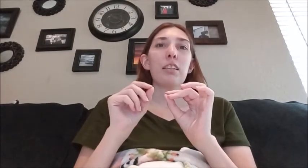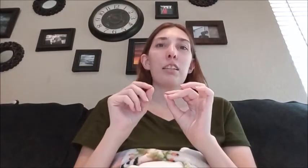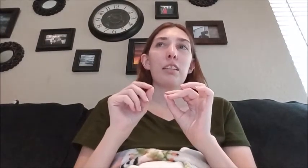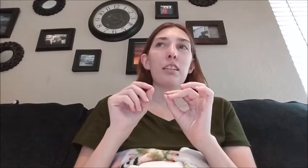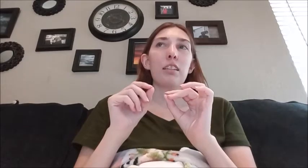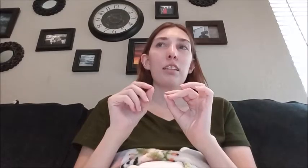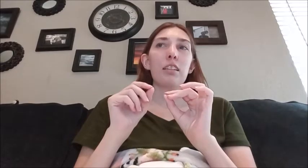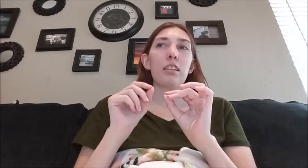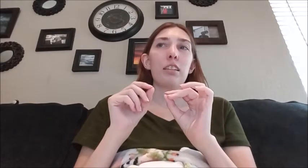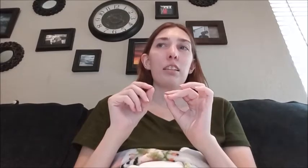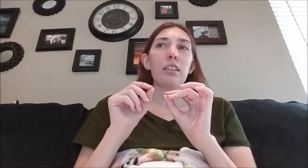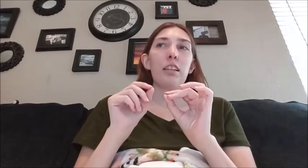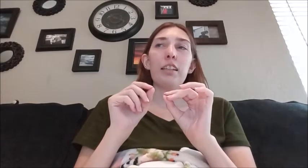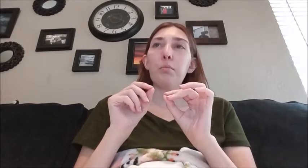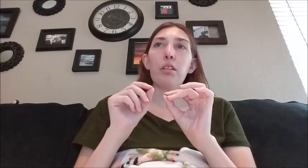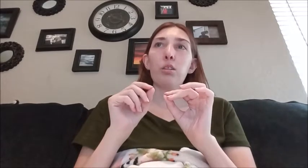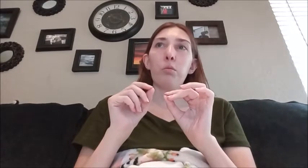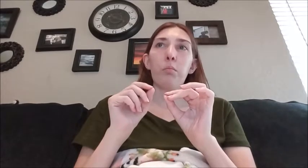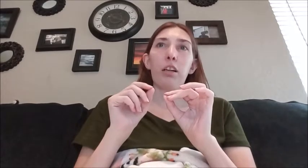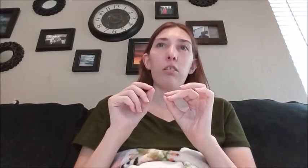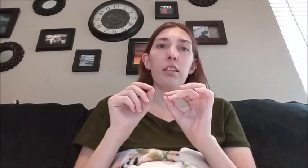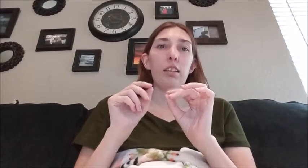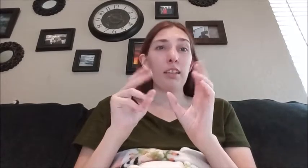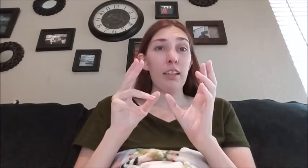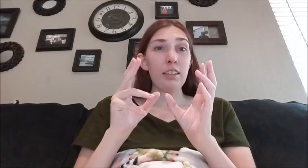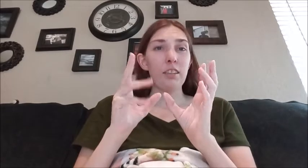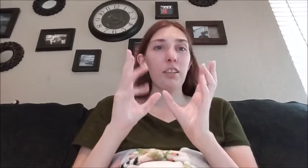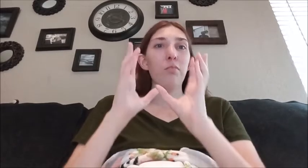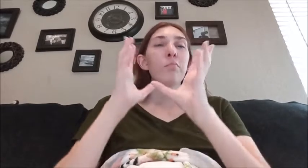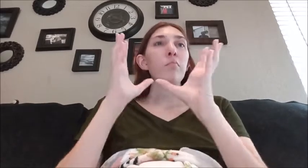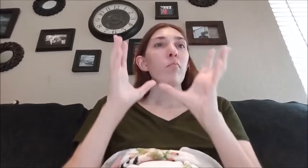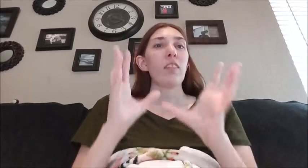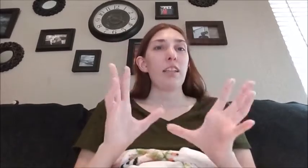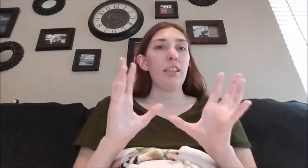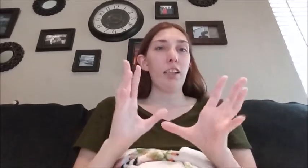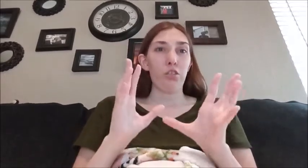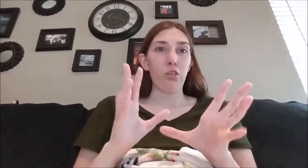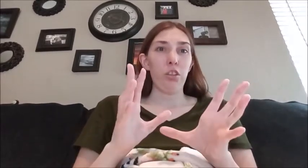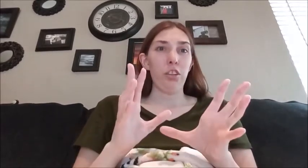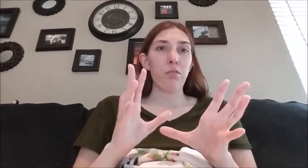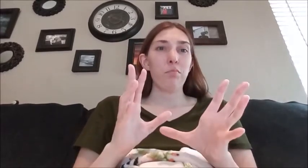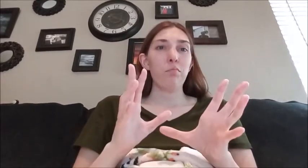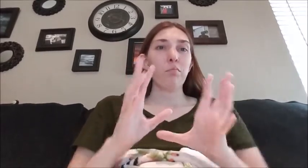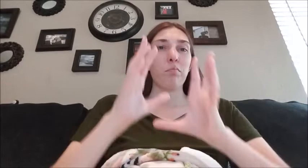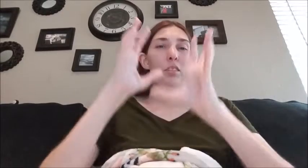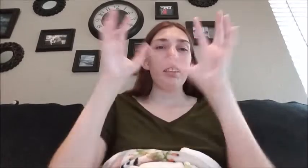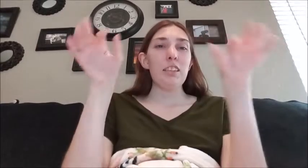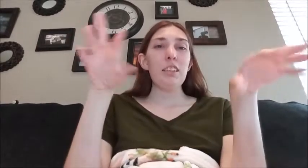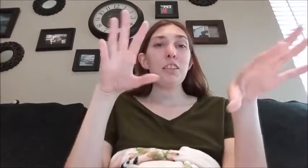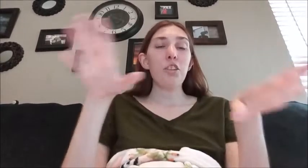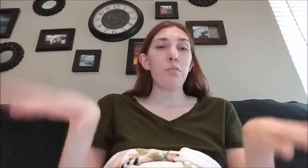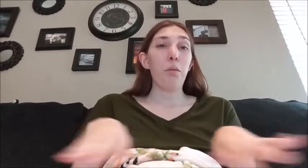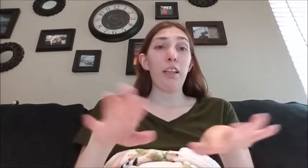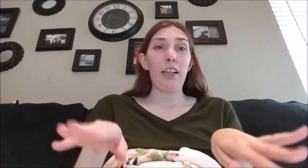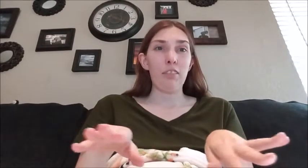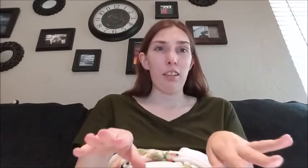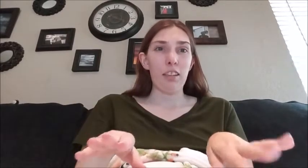that can't be our normal amount and yes so another gross alert just putting that out there